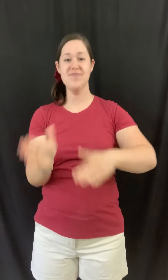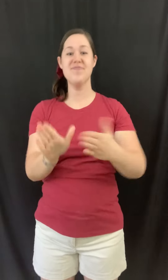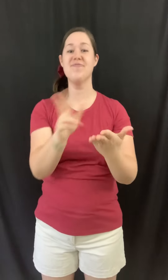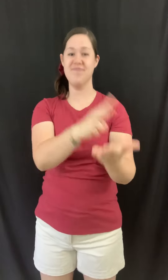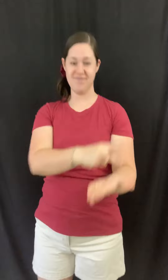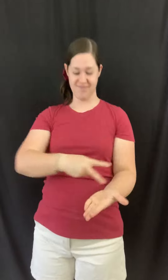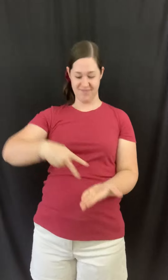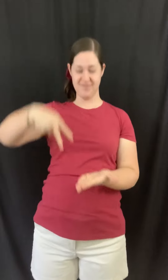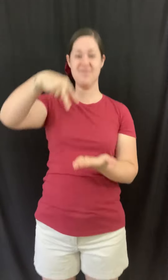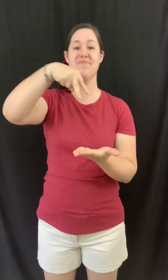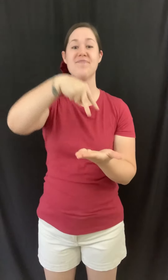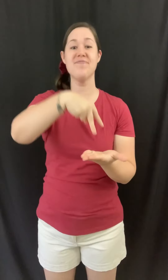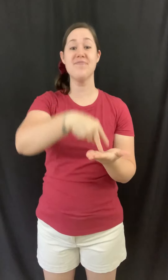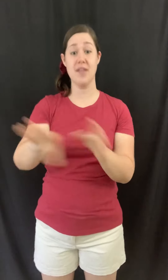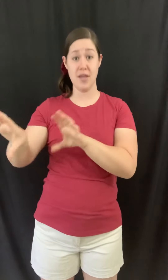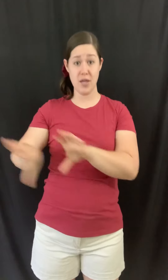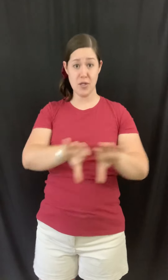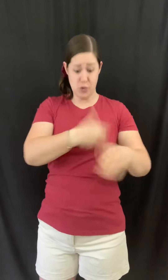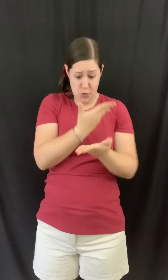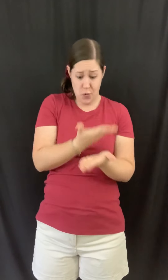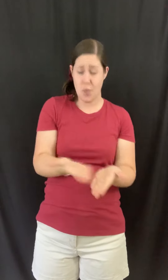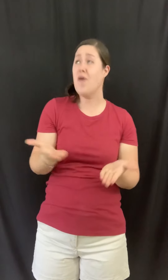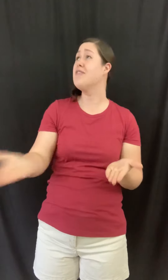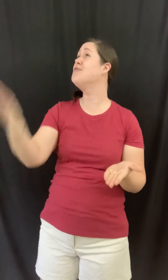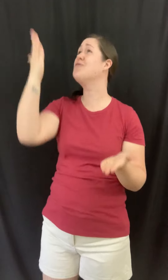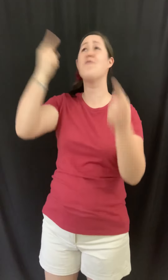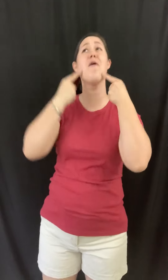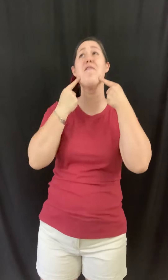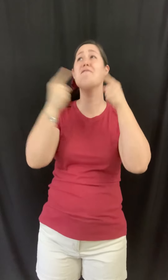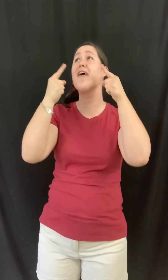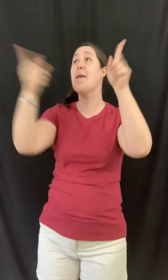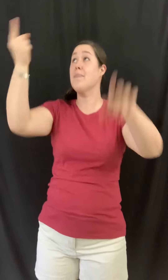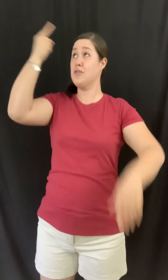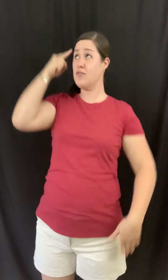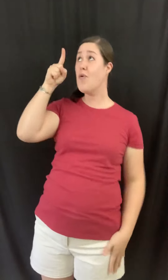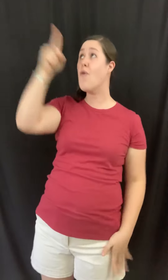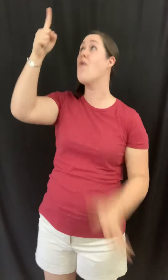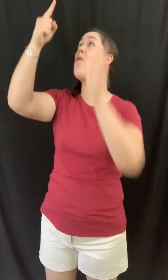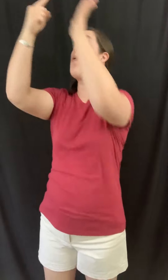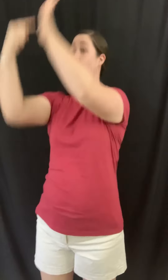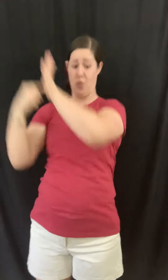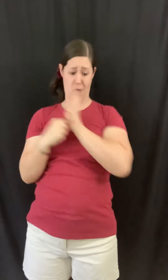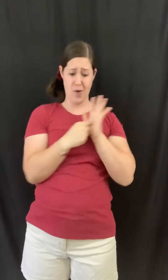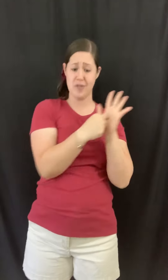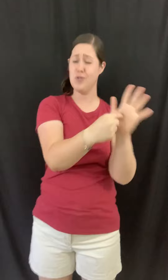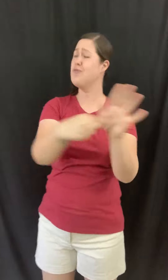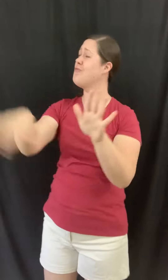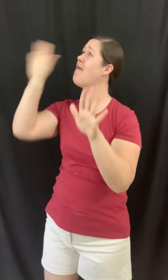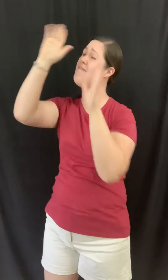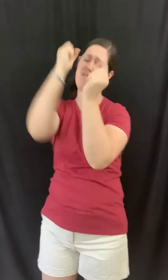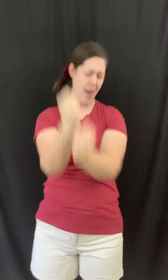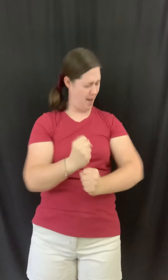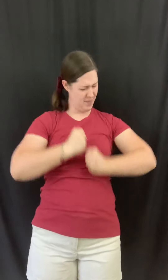drive us to life Do what you are famous for What you are famous